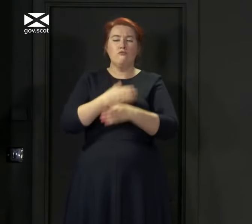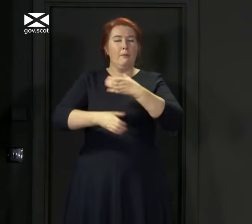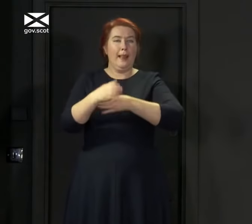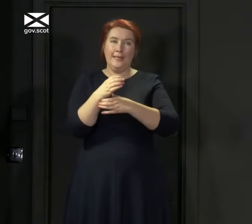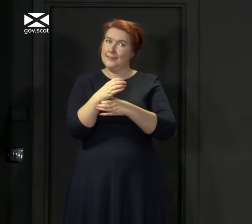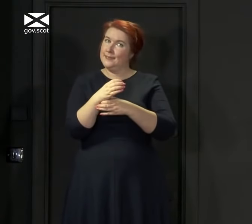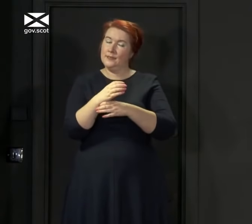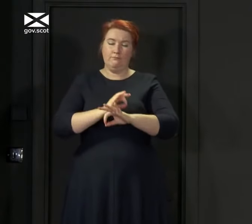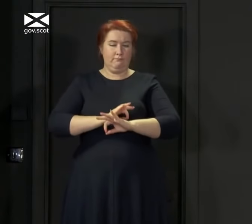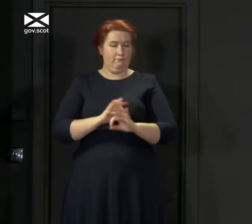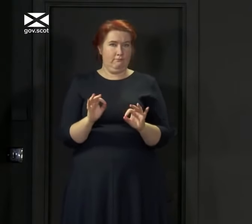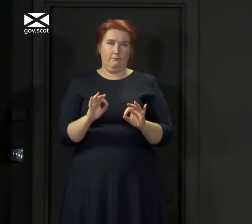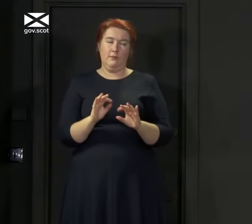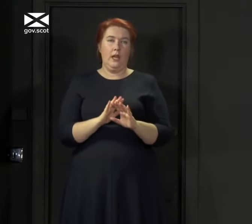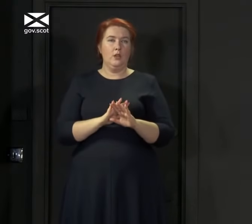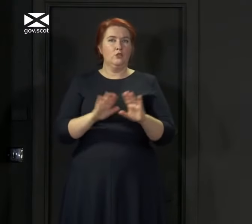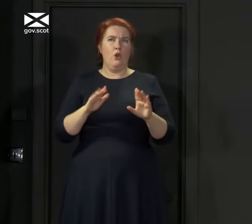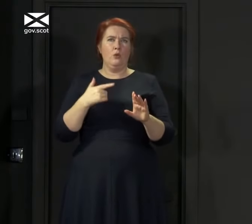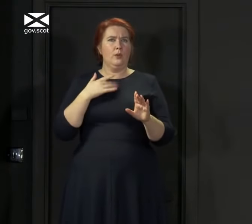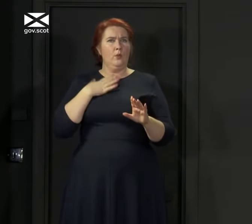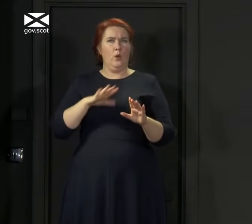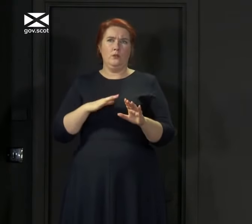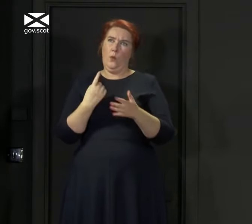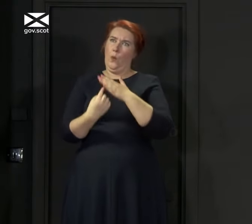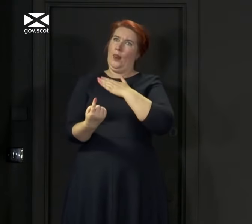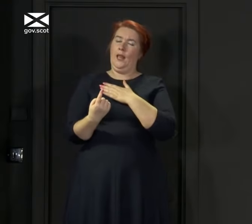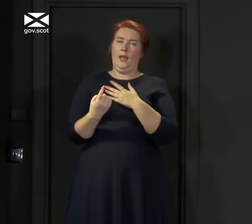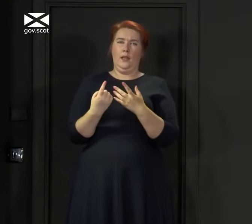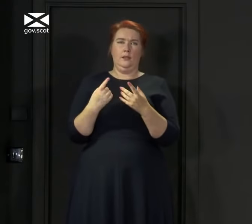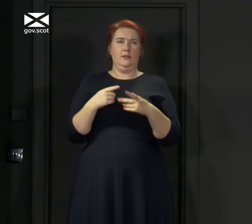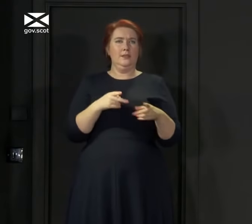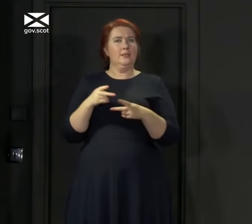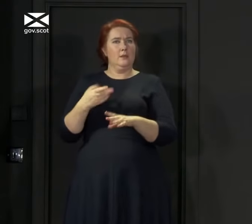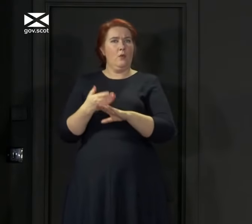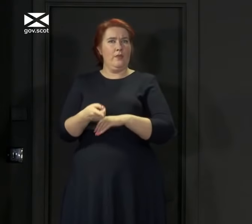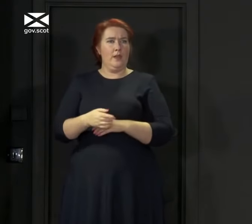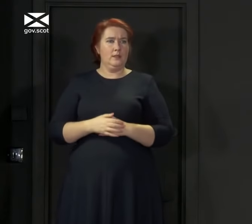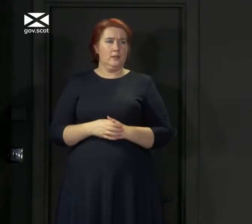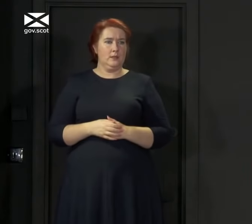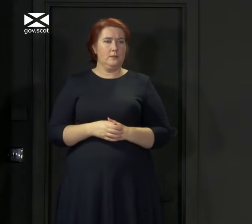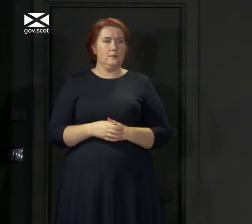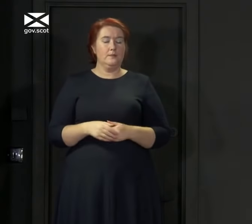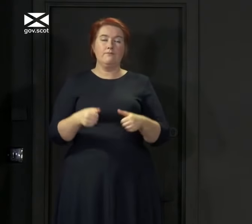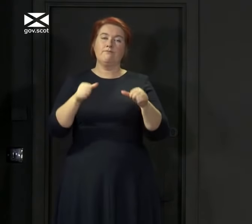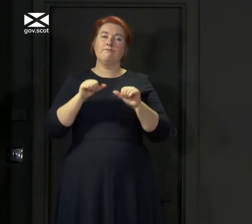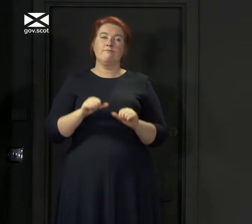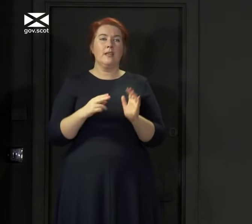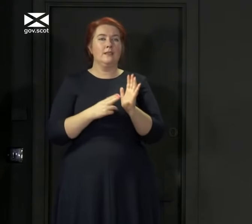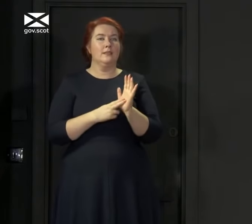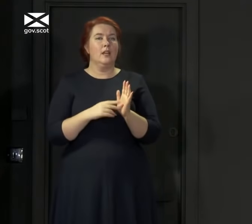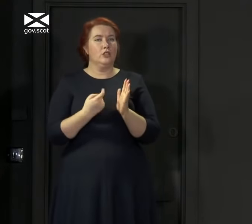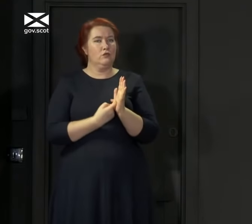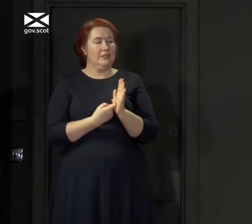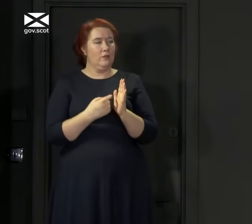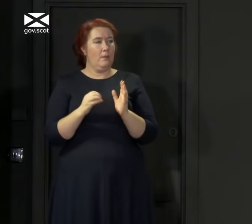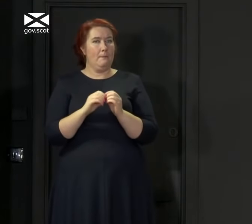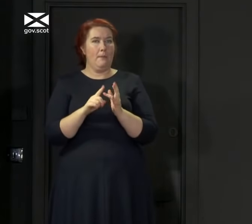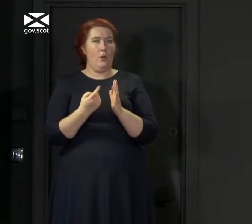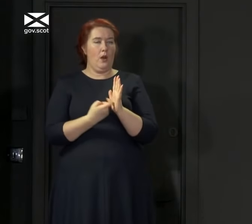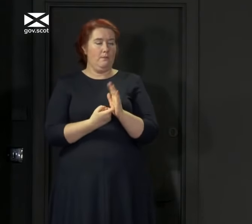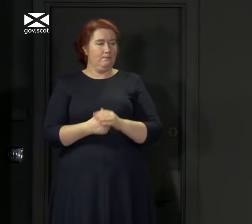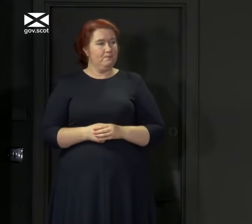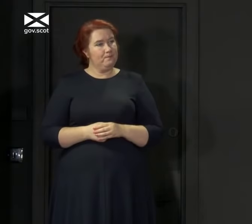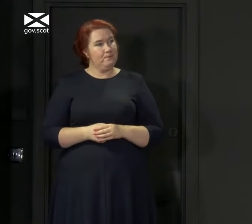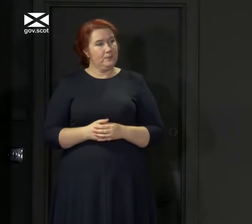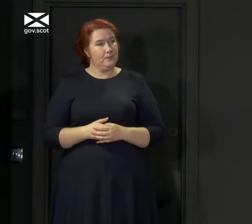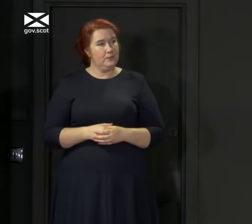and it's never what we wanted to build our Tests and Protect system around. Natasha Reid from Burr.